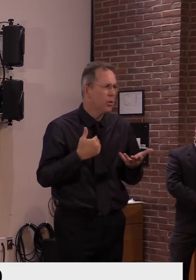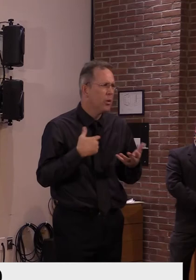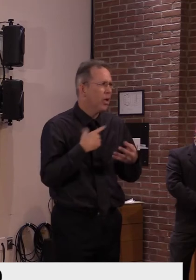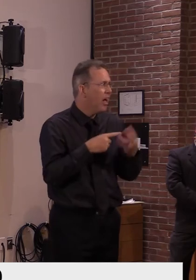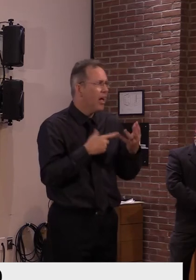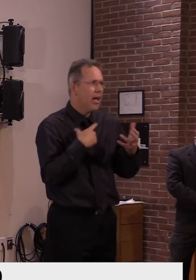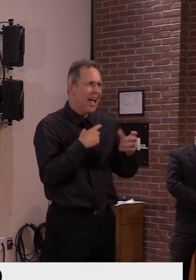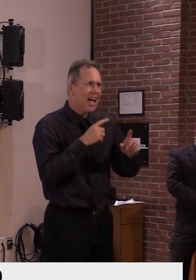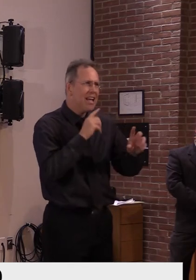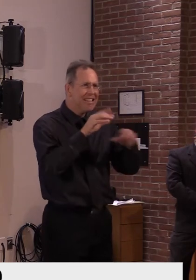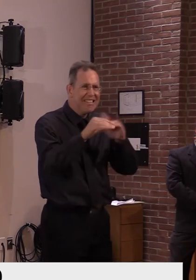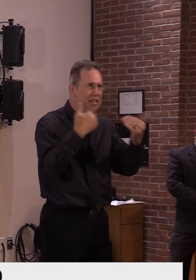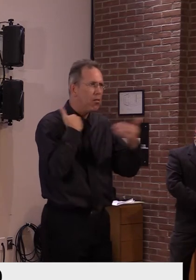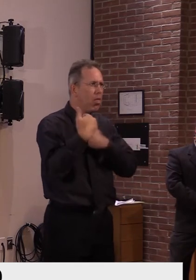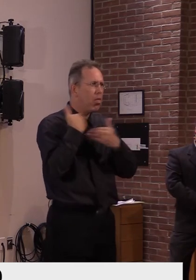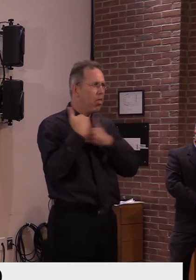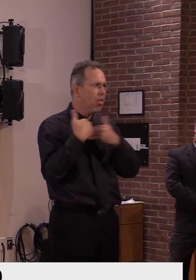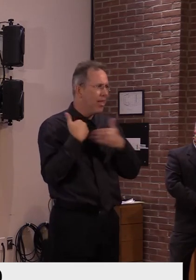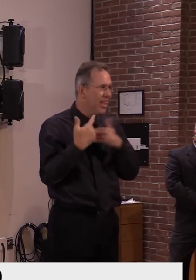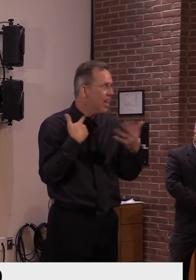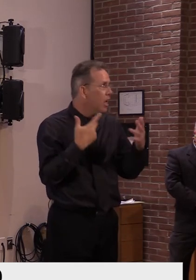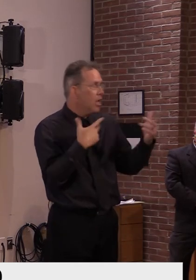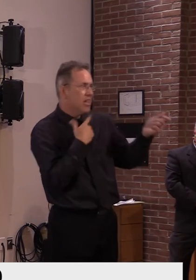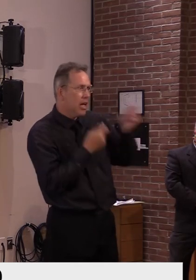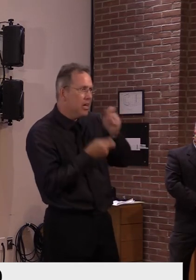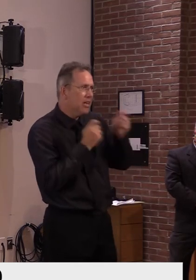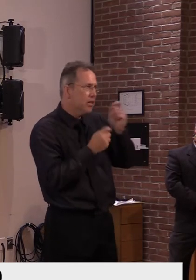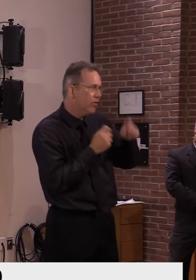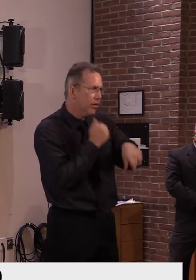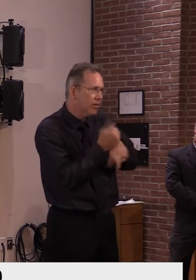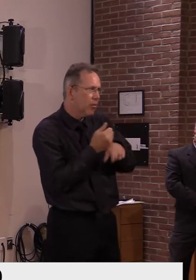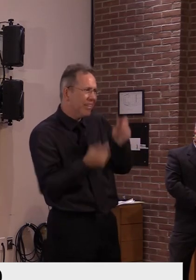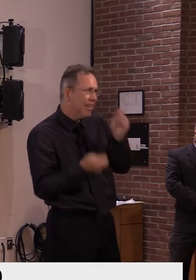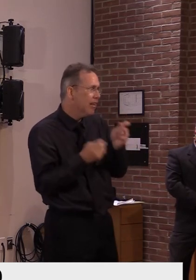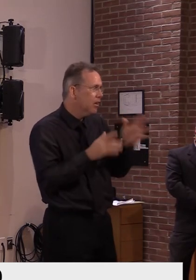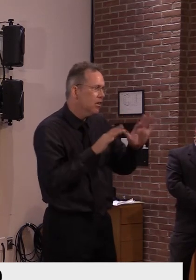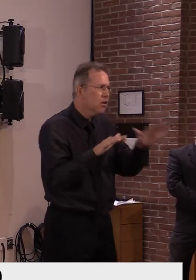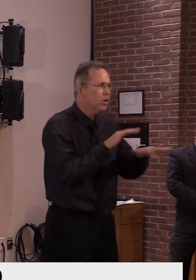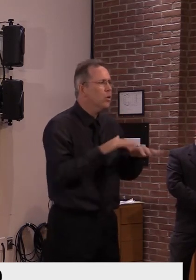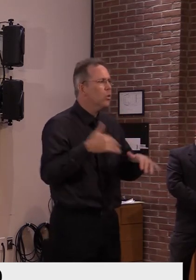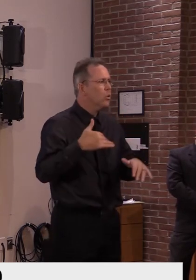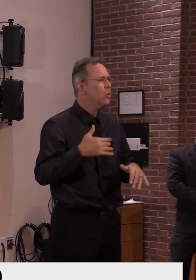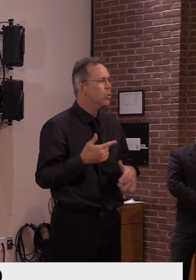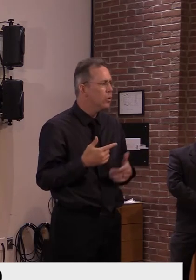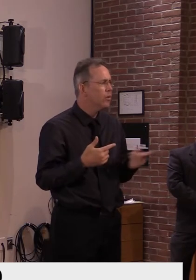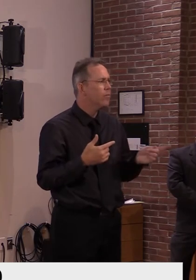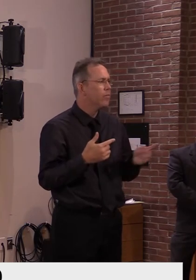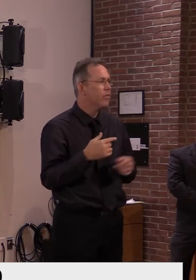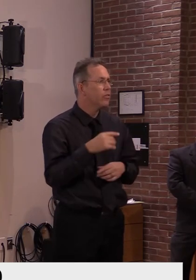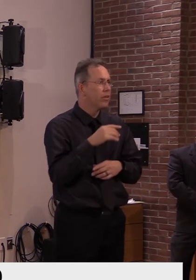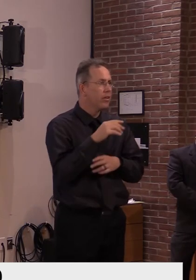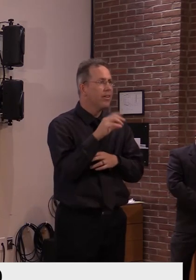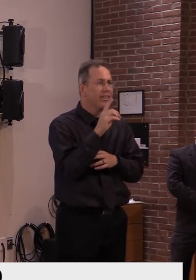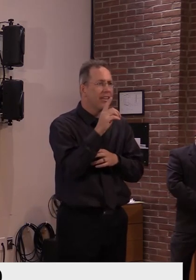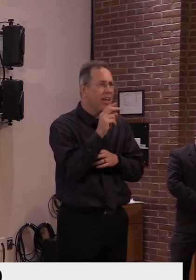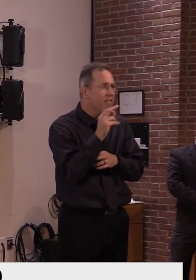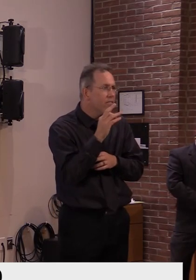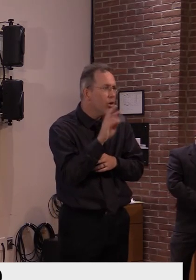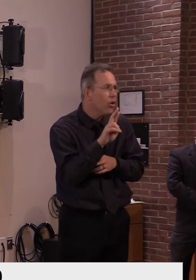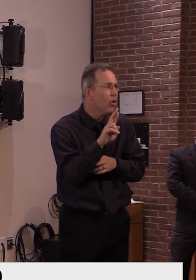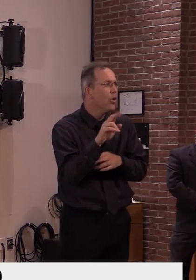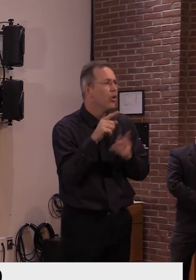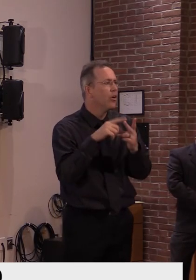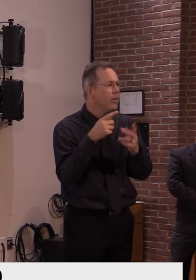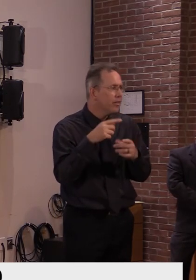having, uh, inner connections with, uh, the Department of Financial Regulation, the Department of Motor Vehicle, uh, entity trying to